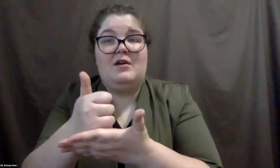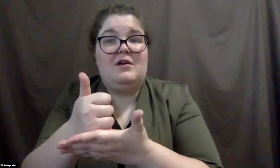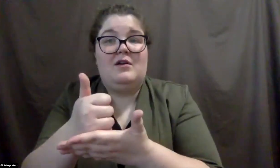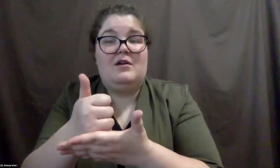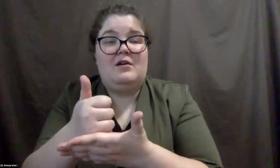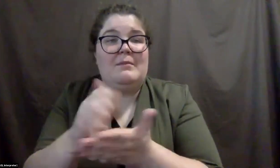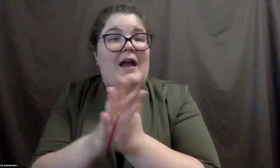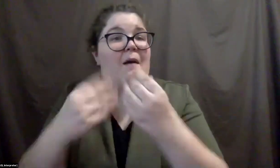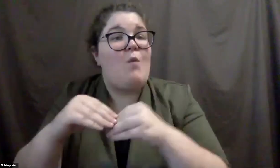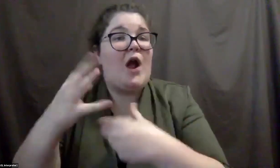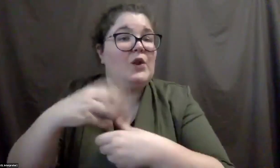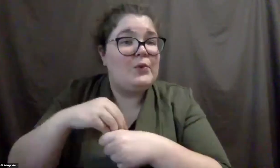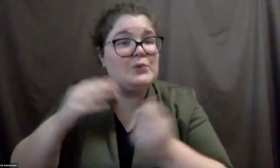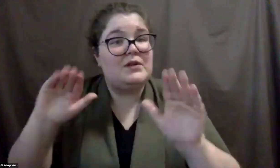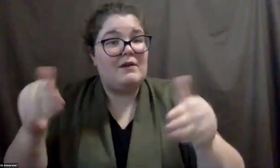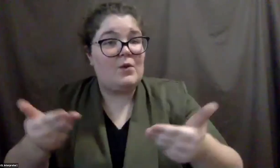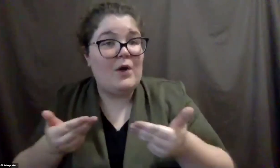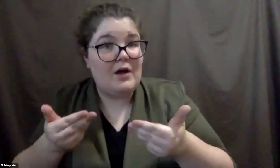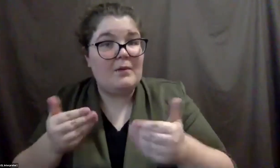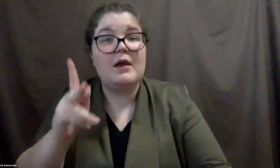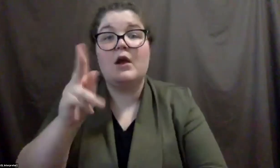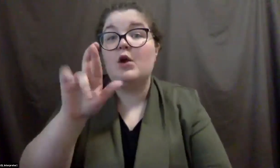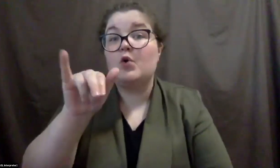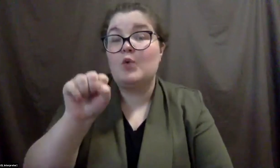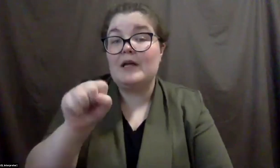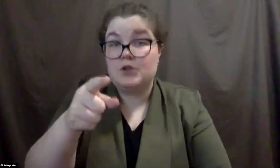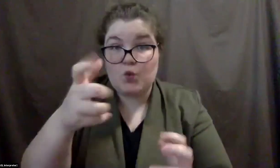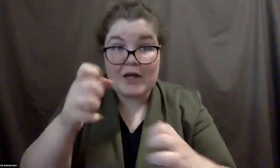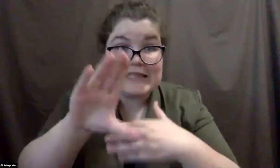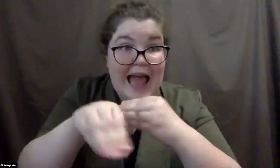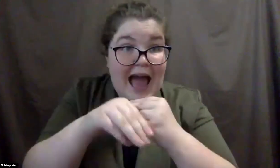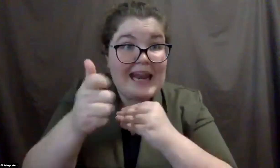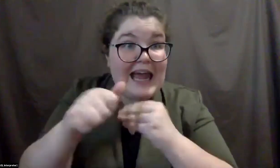being inclusive and welcoming. Chris, do you have anything to add? Comments?